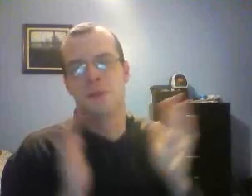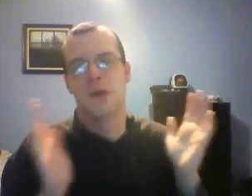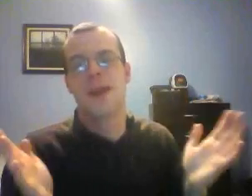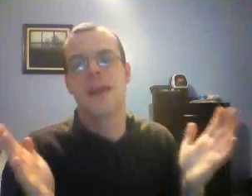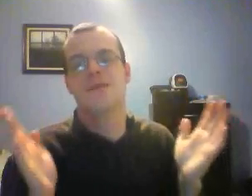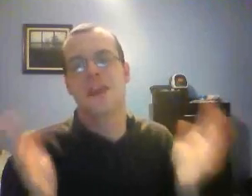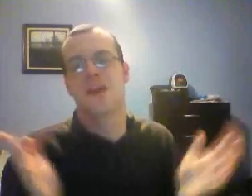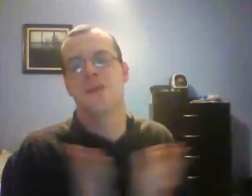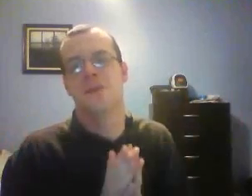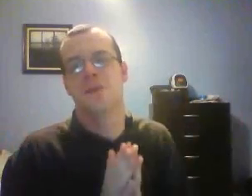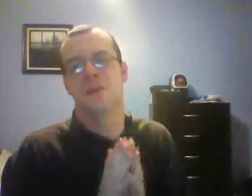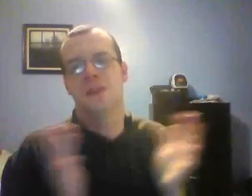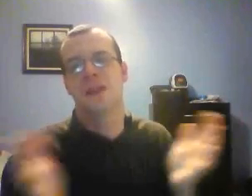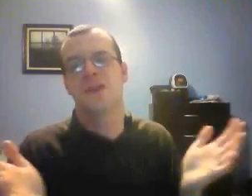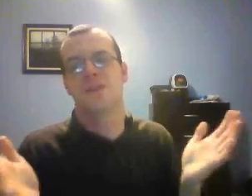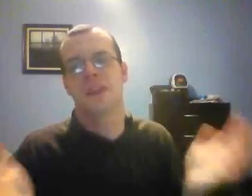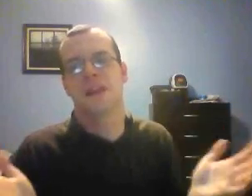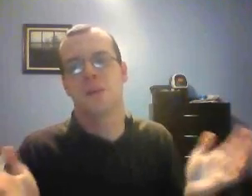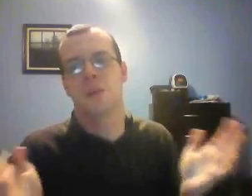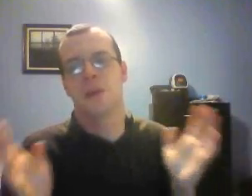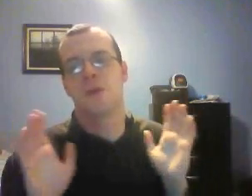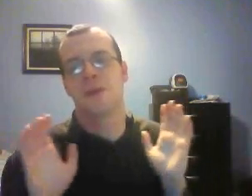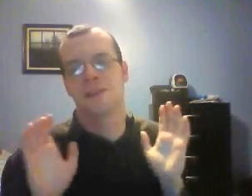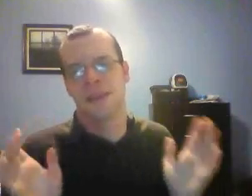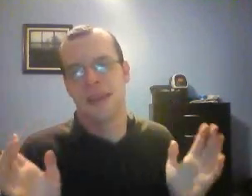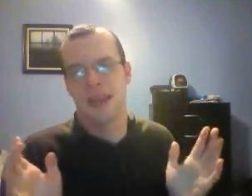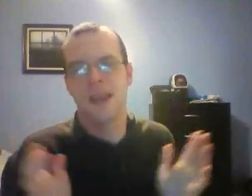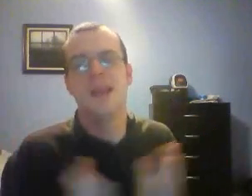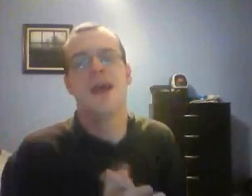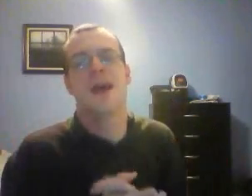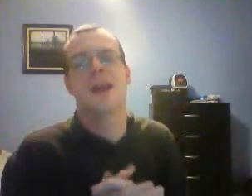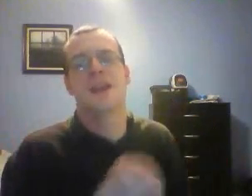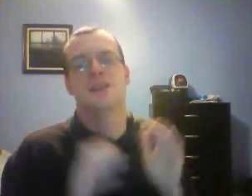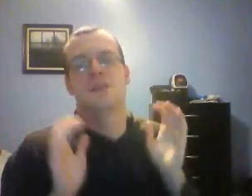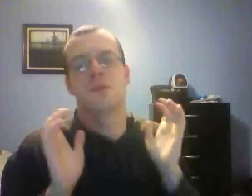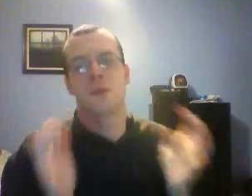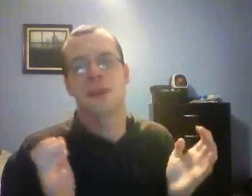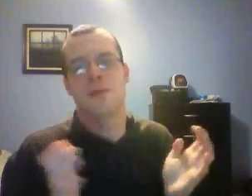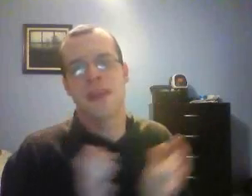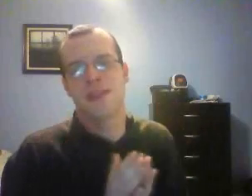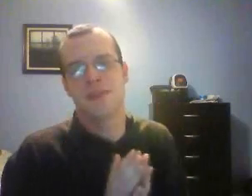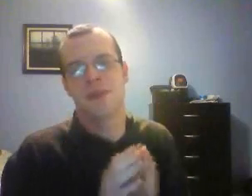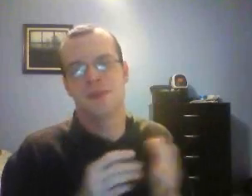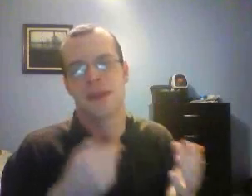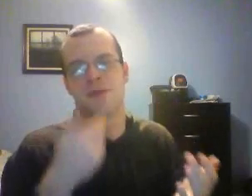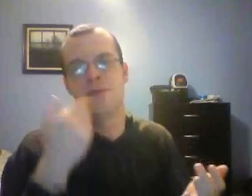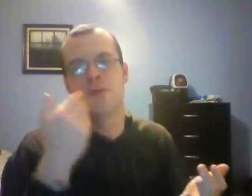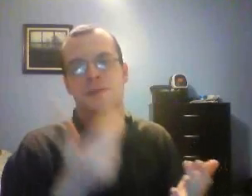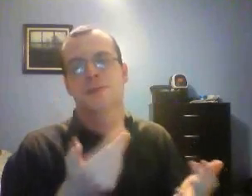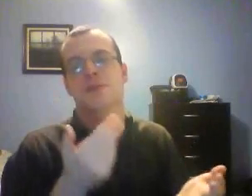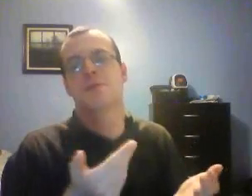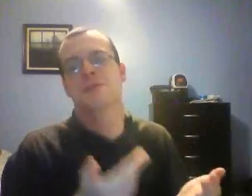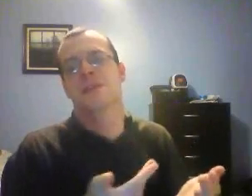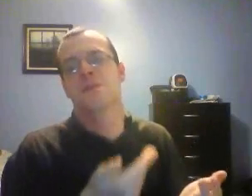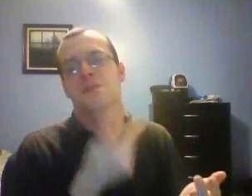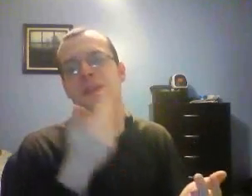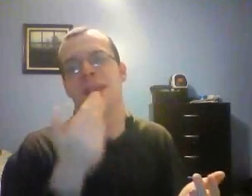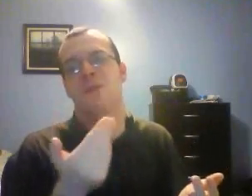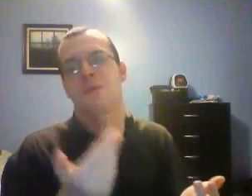variety of talent, the differentiality of talent that we are going to see is really amazing because we have wrestlers representing virtually every